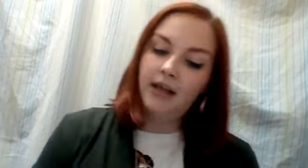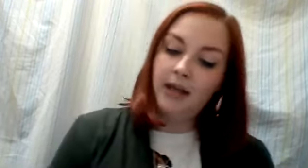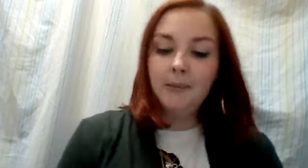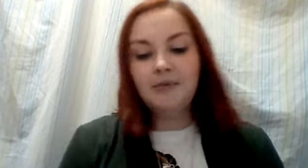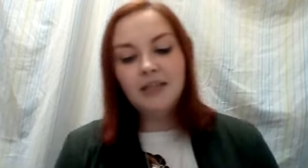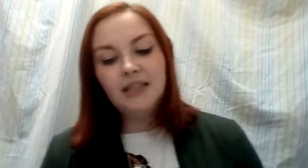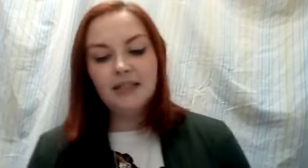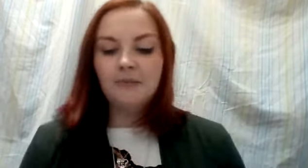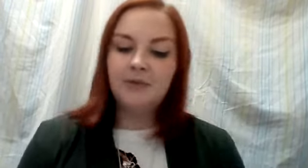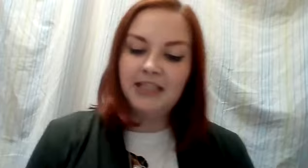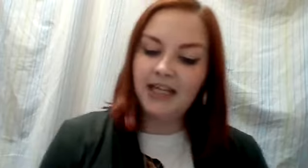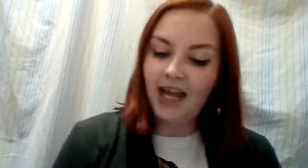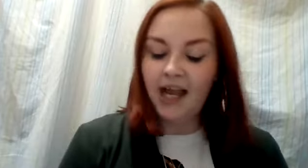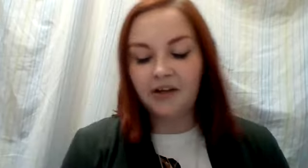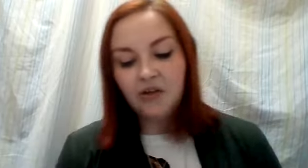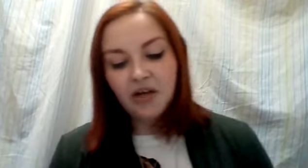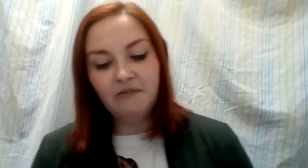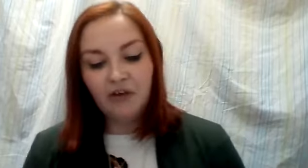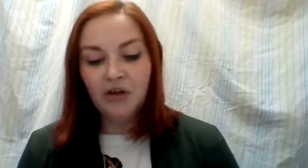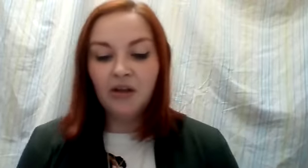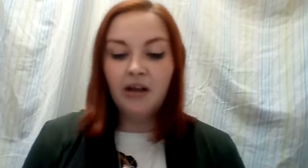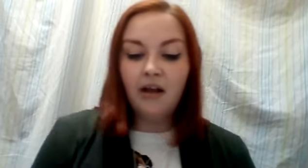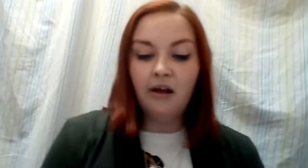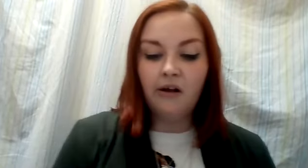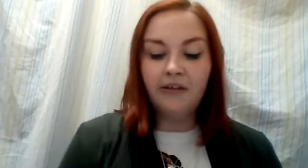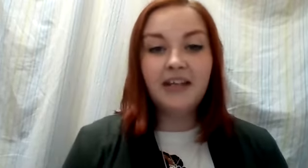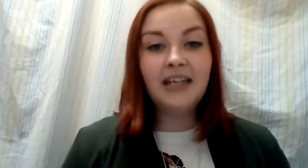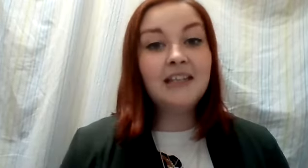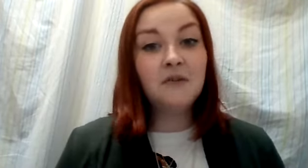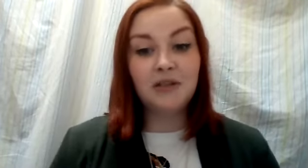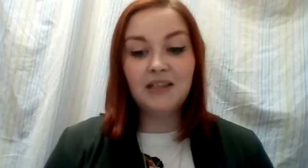Humpty Dumpty had a great fall. All the king's horses.